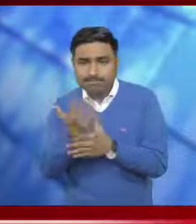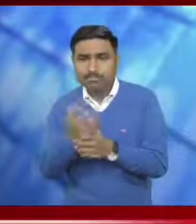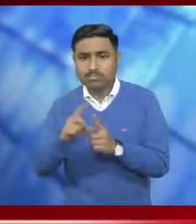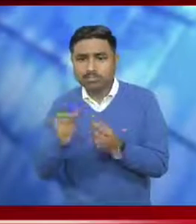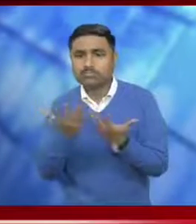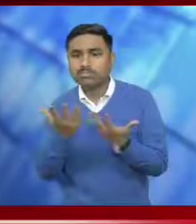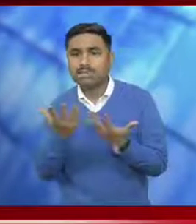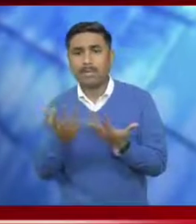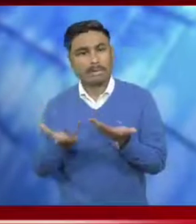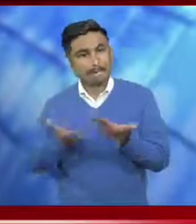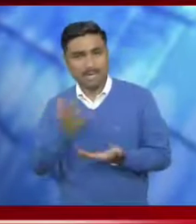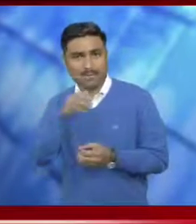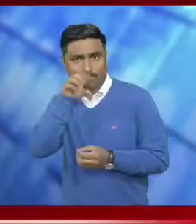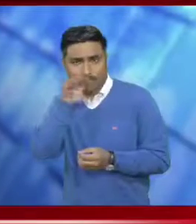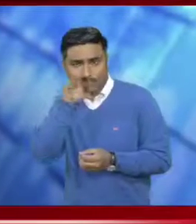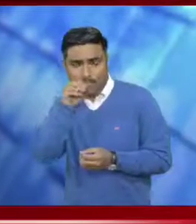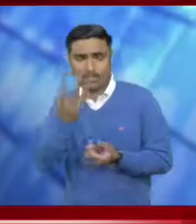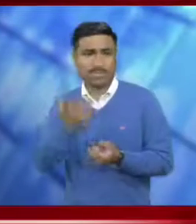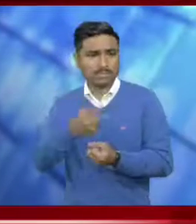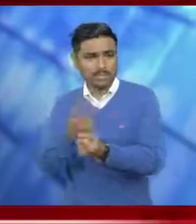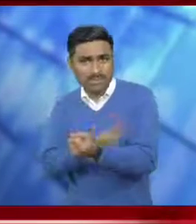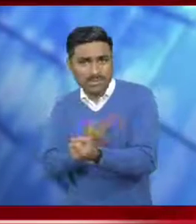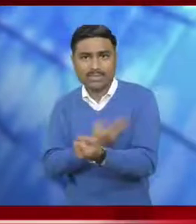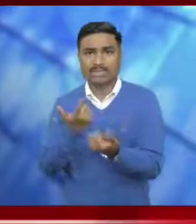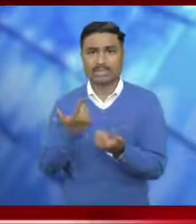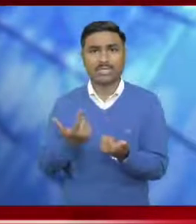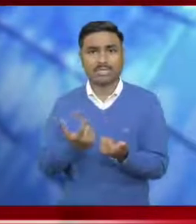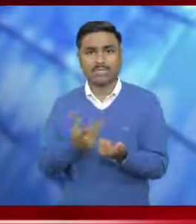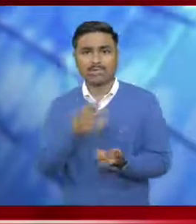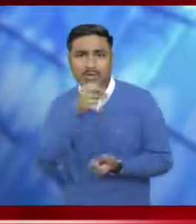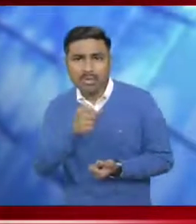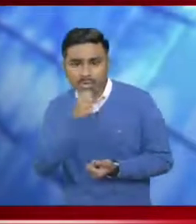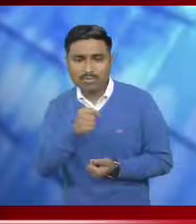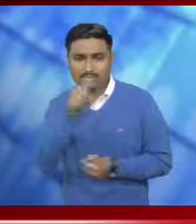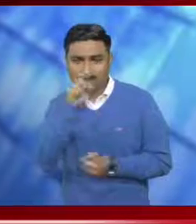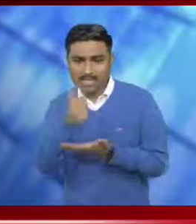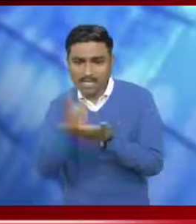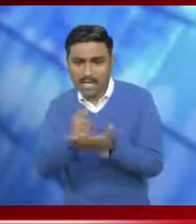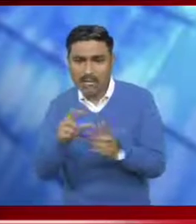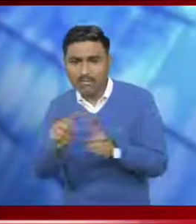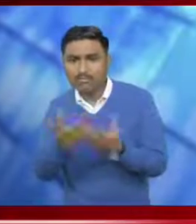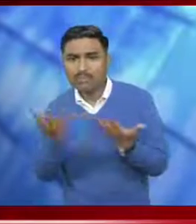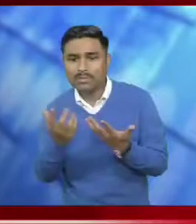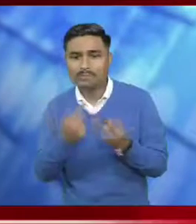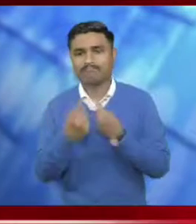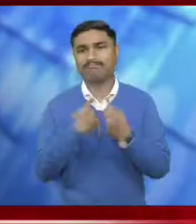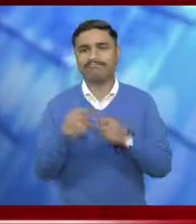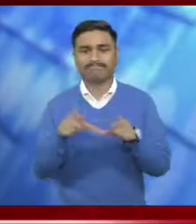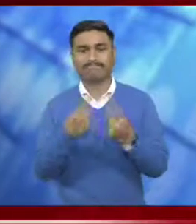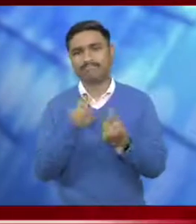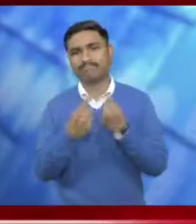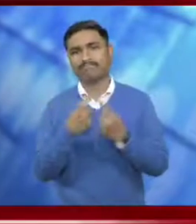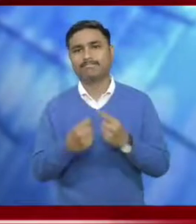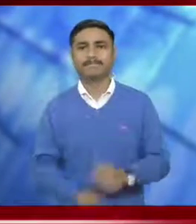under Innovation Category under NLM for development, piggery, sheep, goat, poultry and other